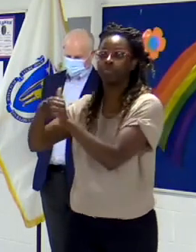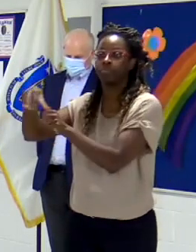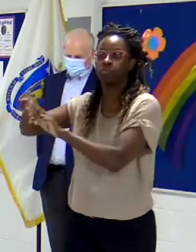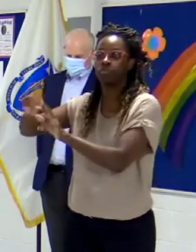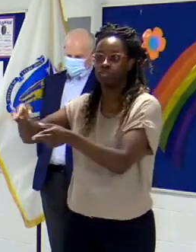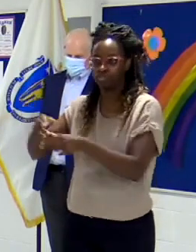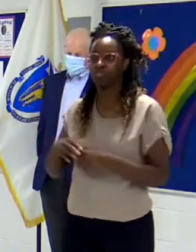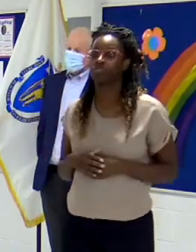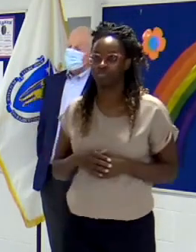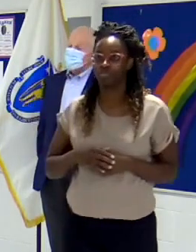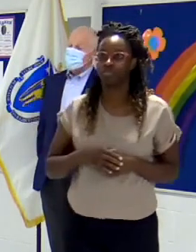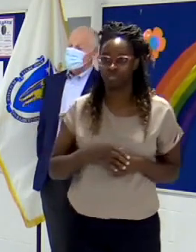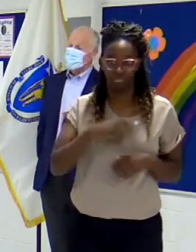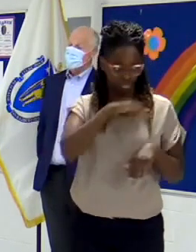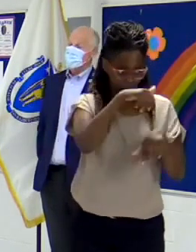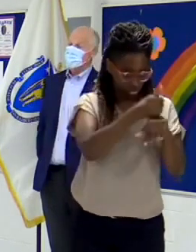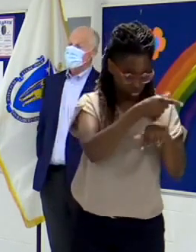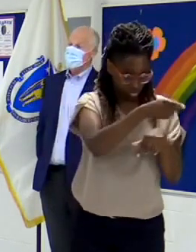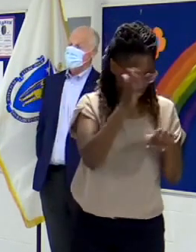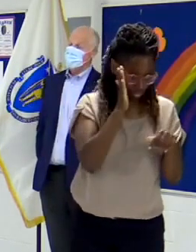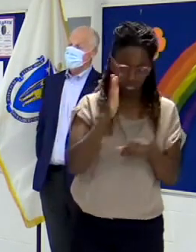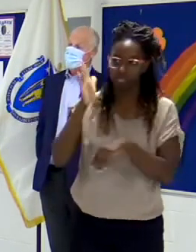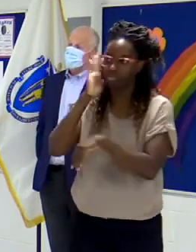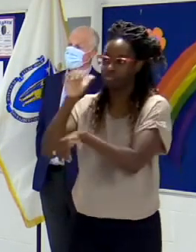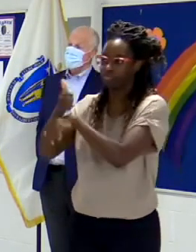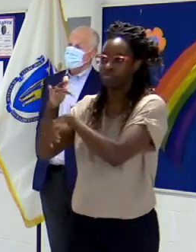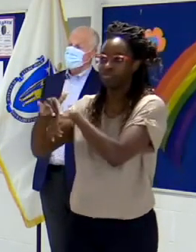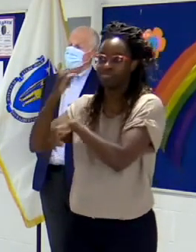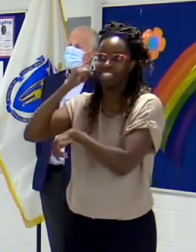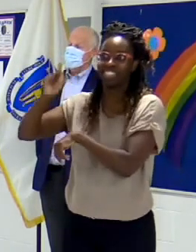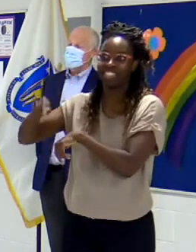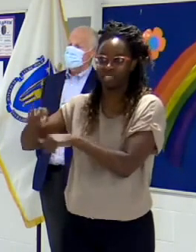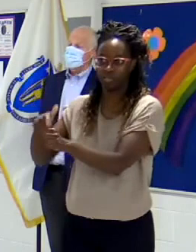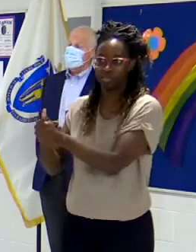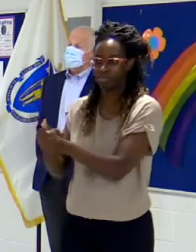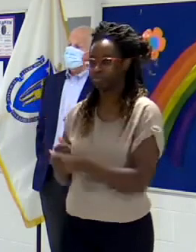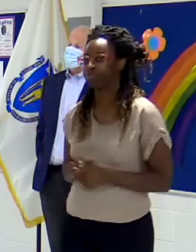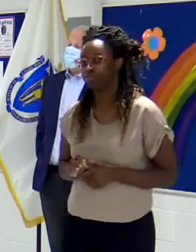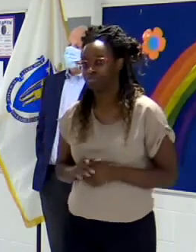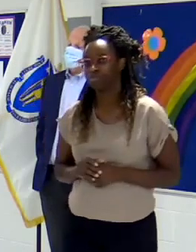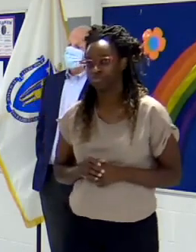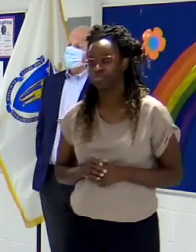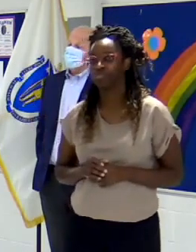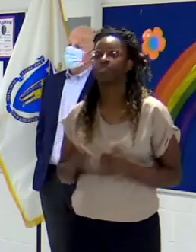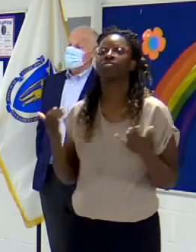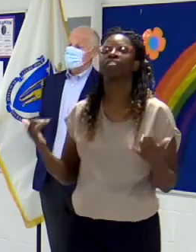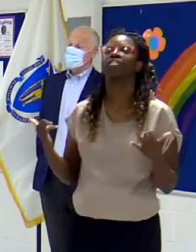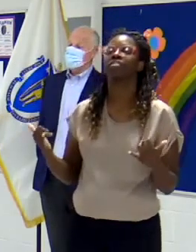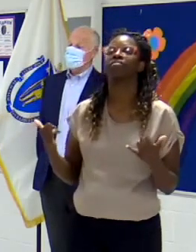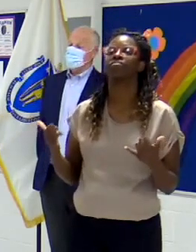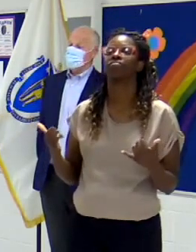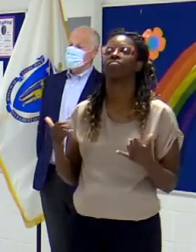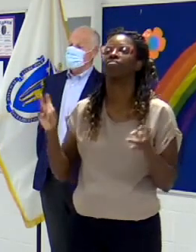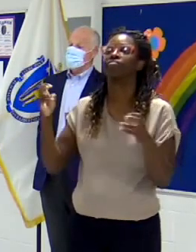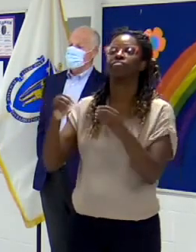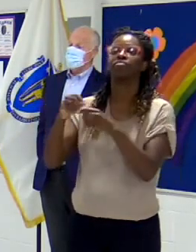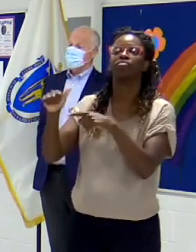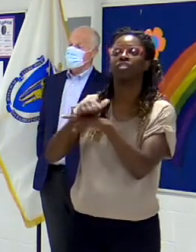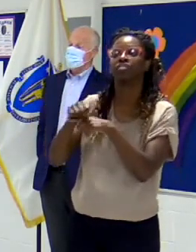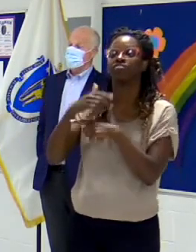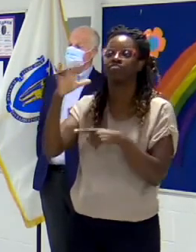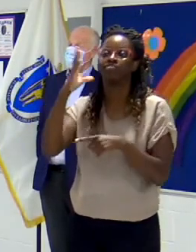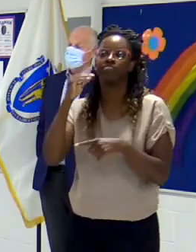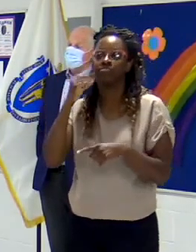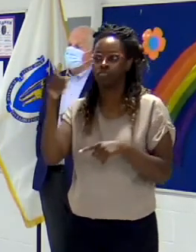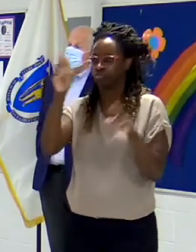I think, to a lot of people. But this is a drill and a process that I think at this point we have a fair amount of experience with. And, um, and